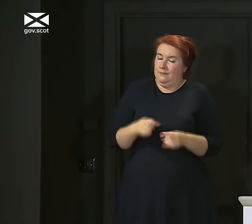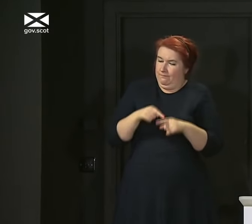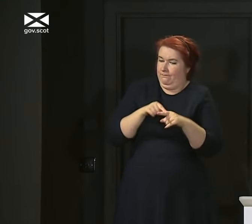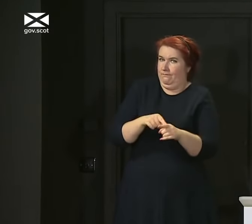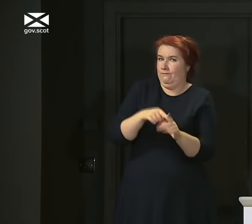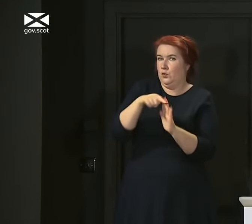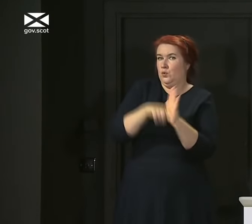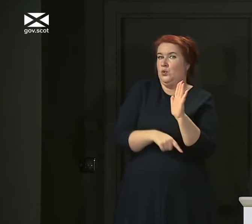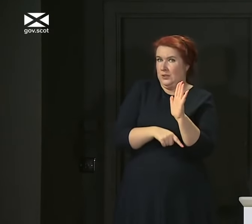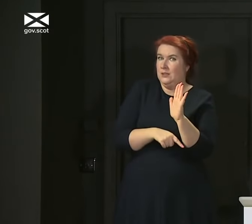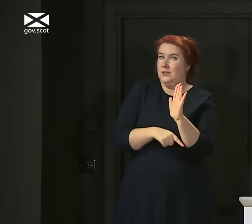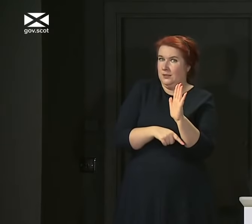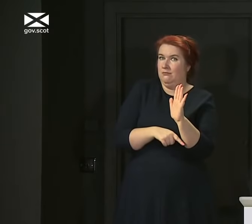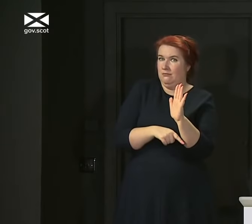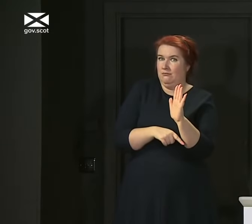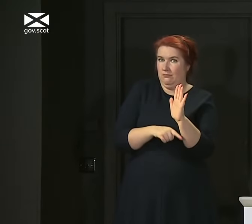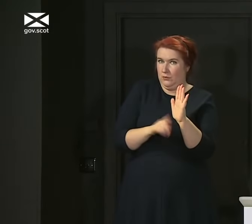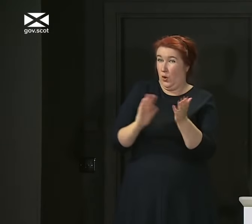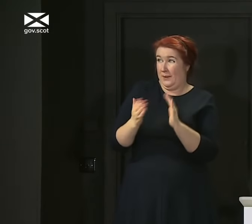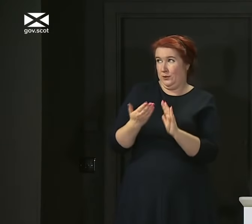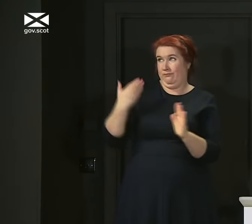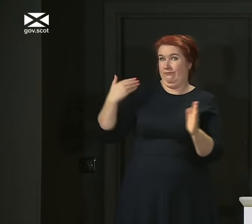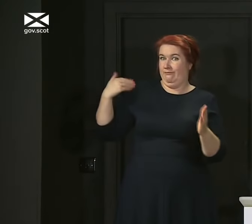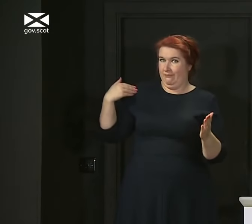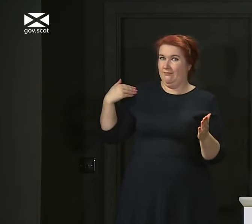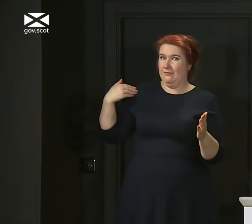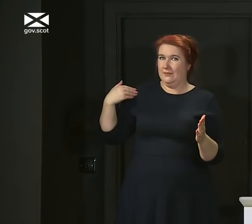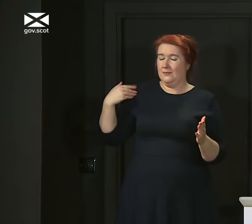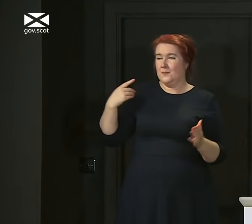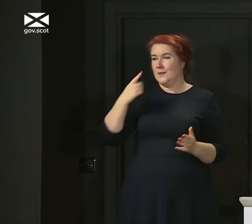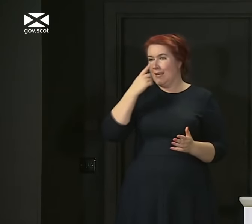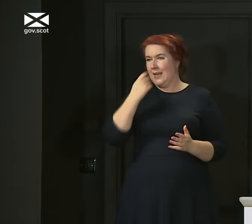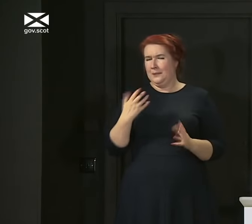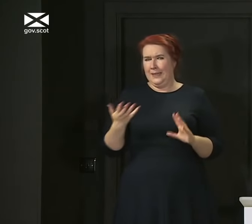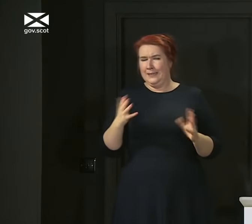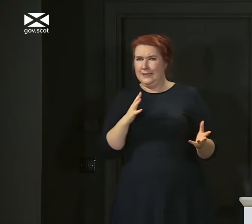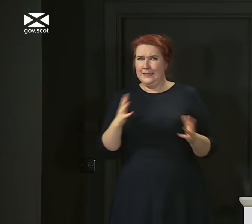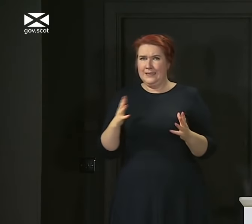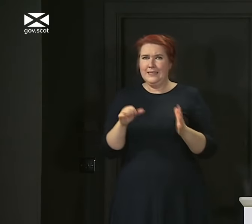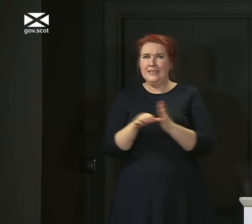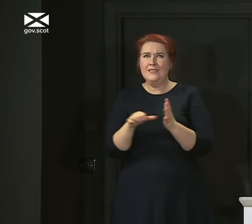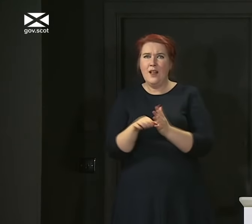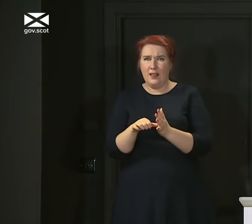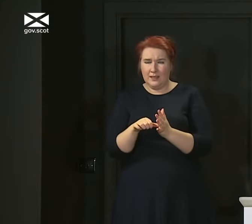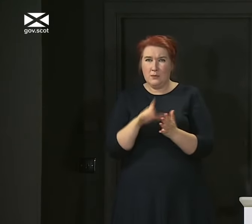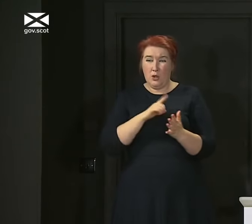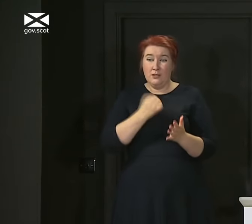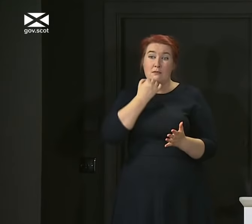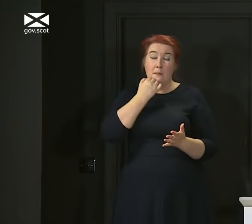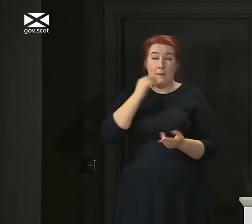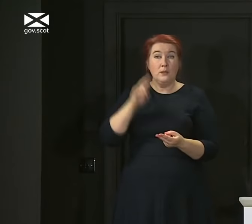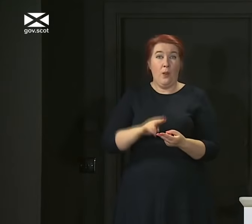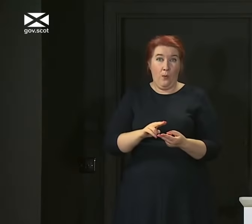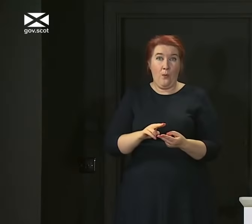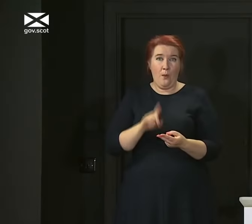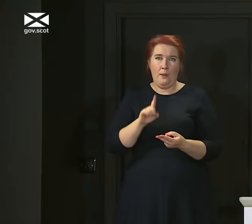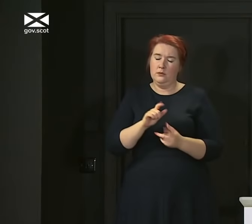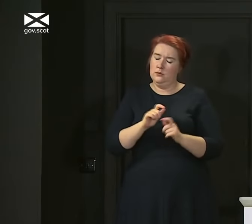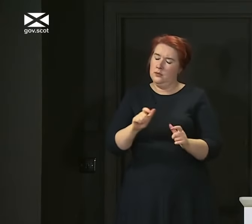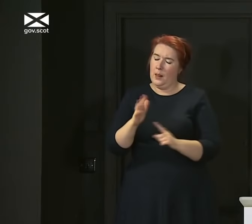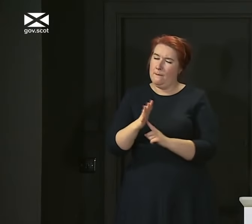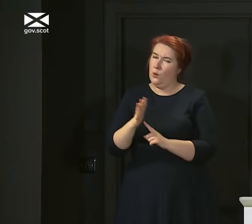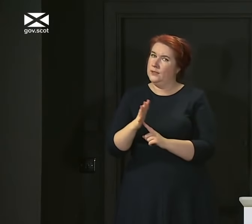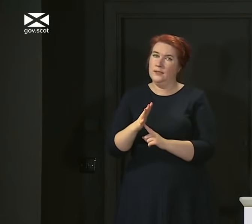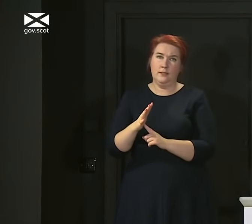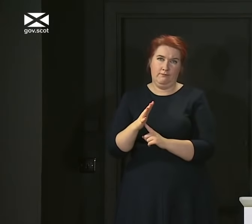than has been the case in recent months. And that can be a counterintuitive thing when numbers are so low, but it is so important. The